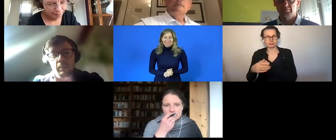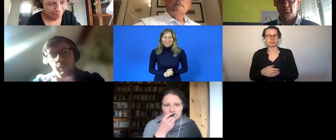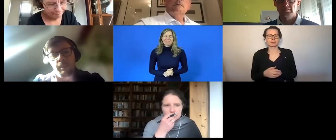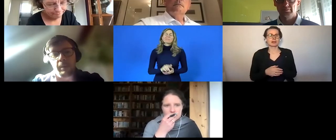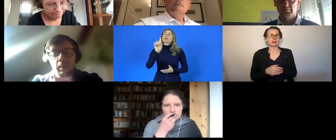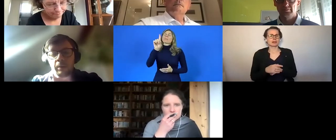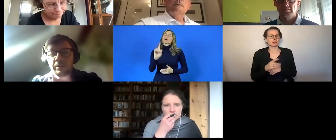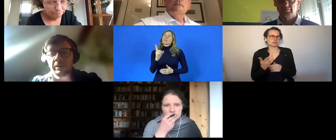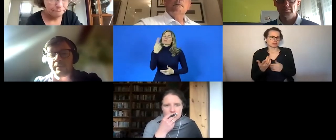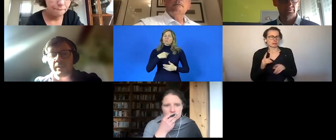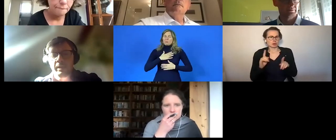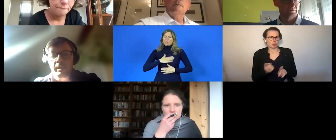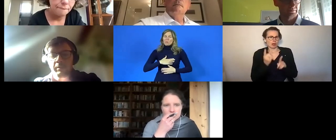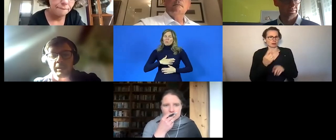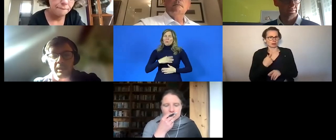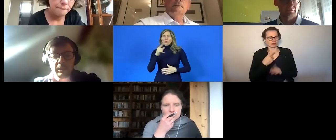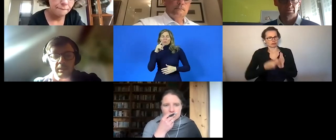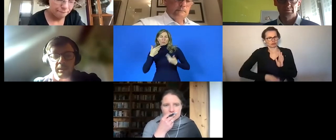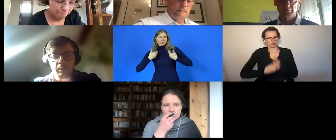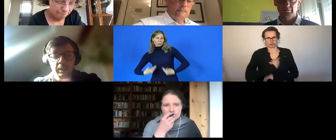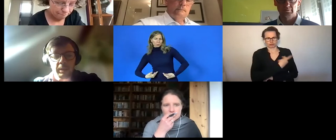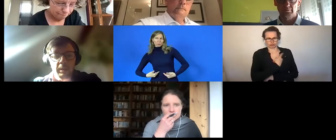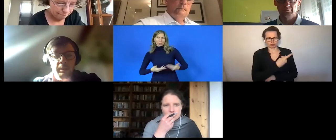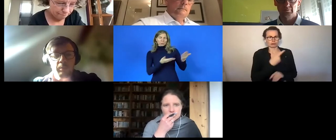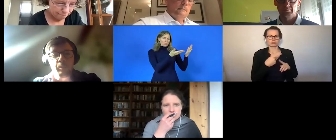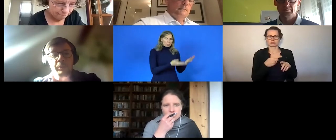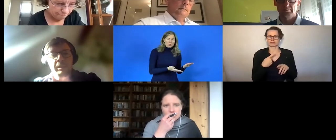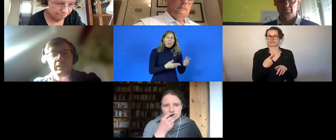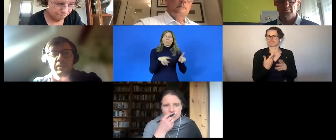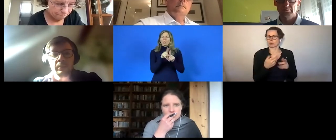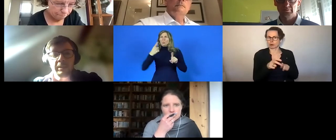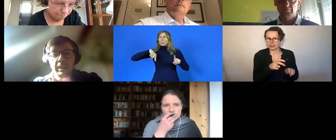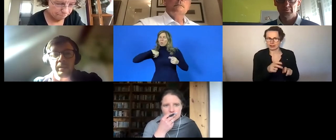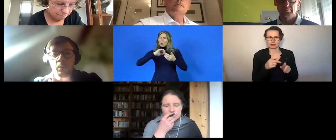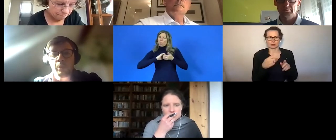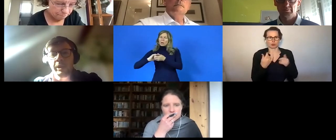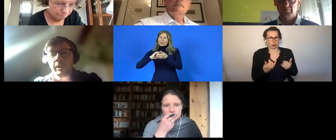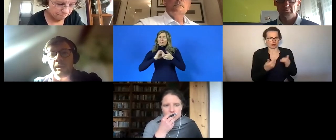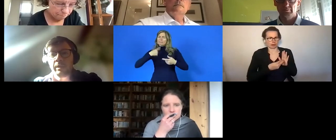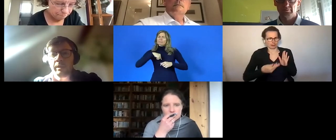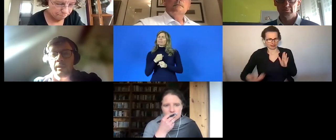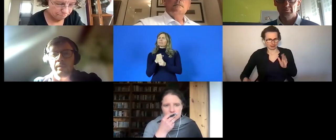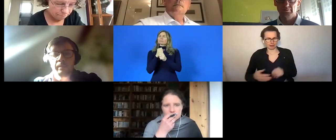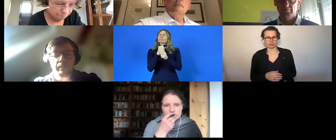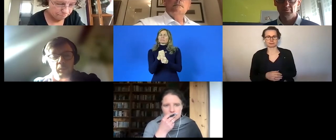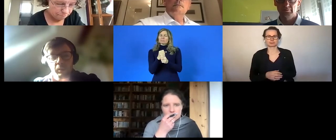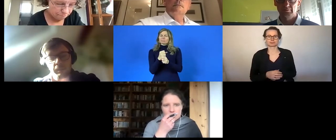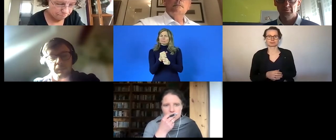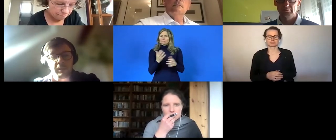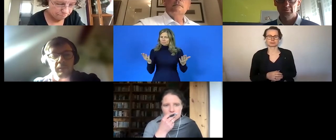ourselves and the organization that we represent here today we are uh